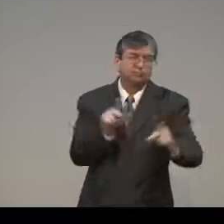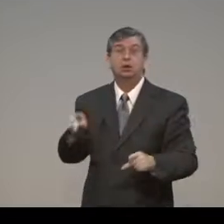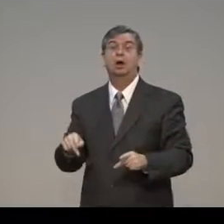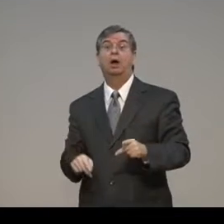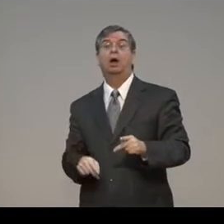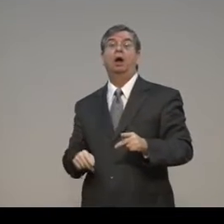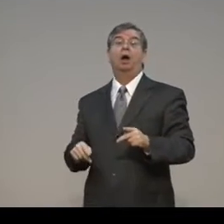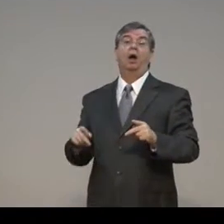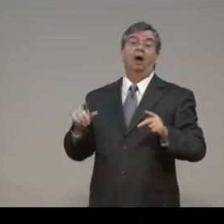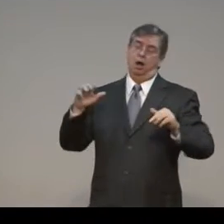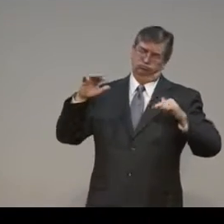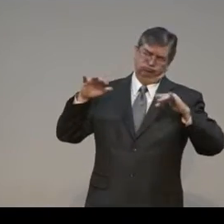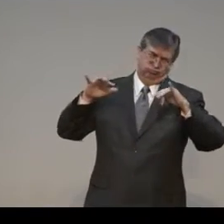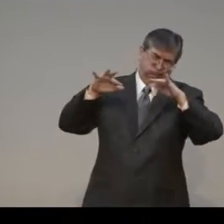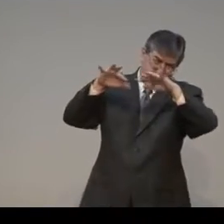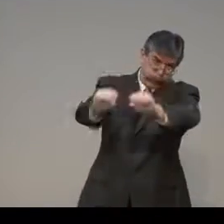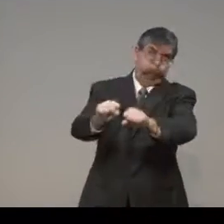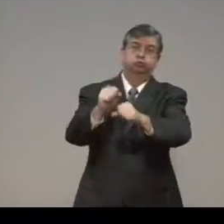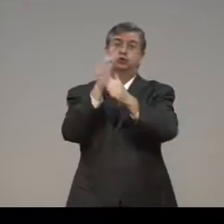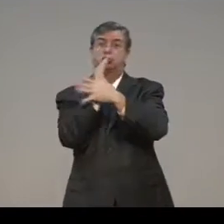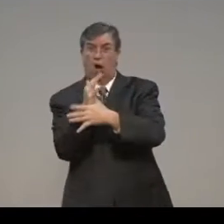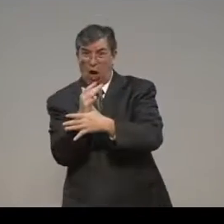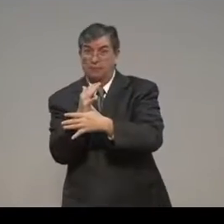that murdered him. Shut up.